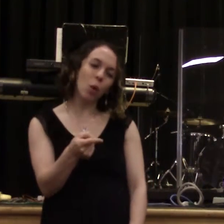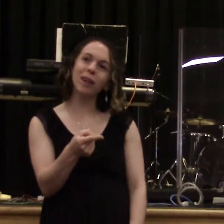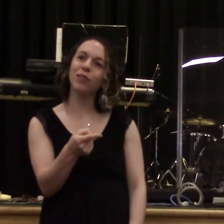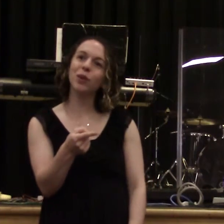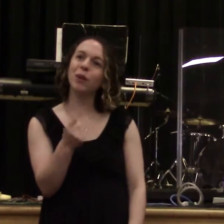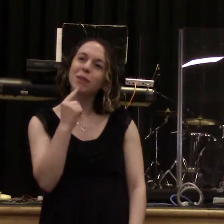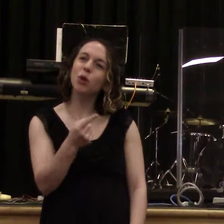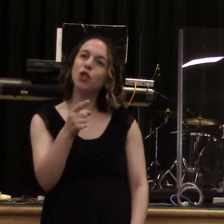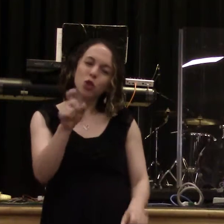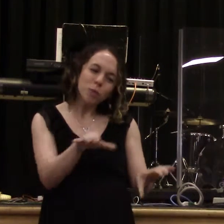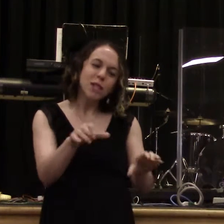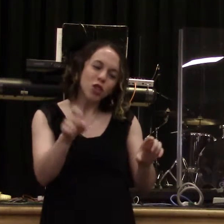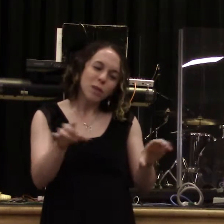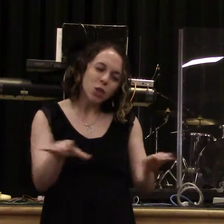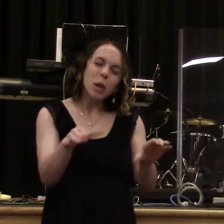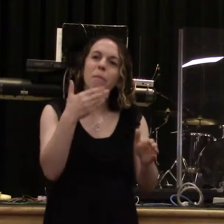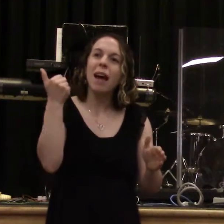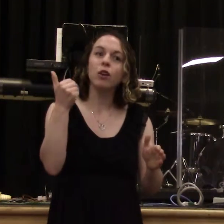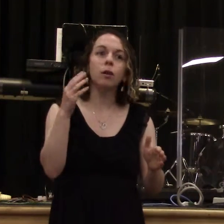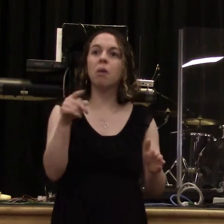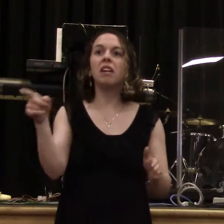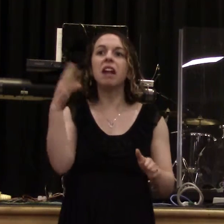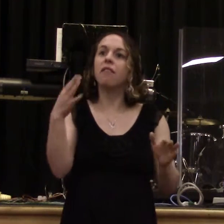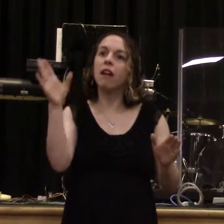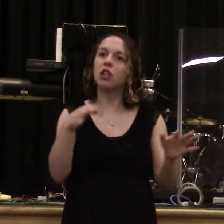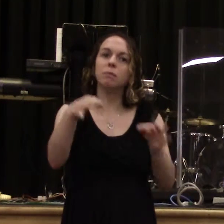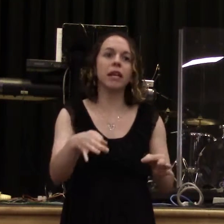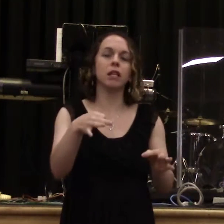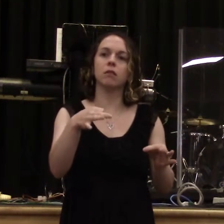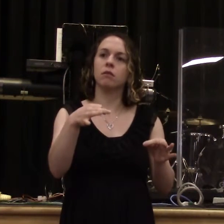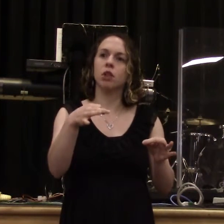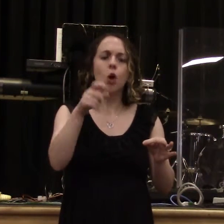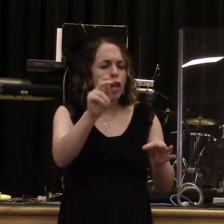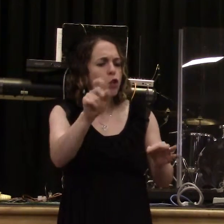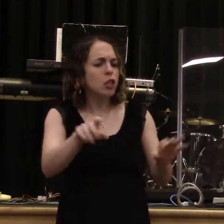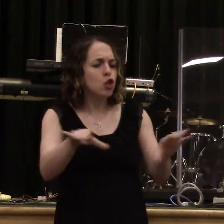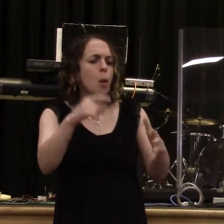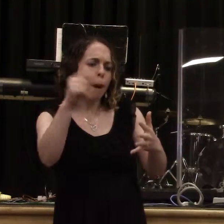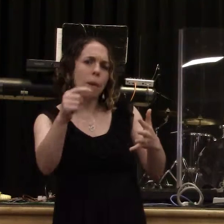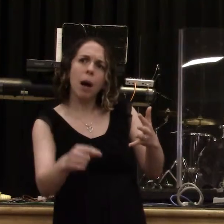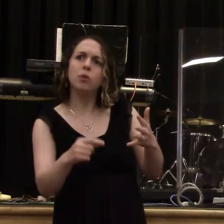And you might even ask them, know, because you knew that they were a little ticked. You know, what can I do to be better? And they're like, I don't know. But they